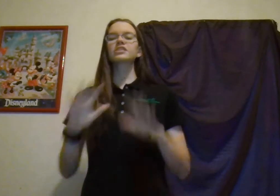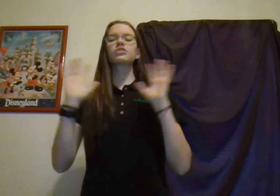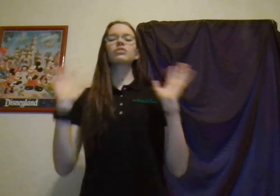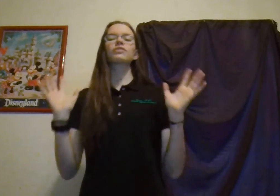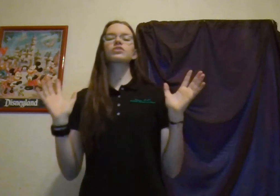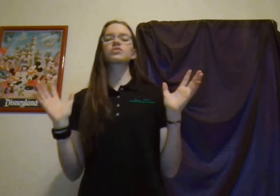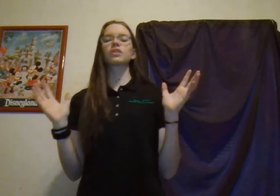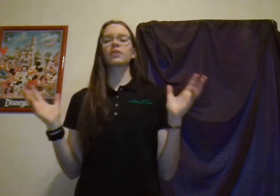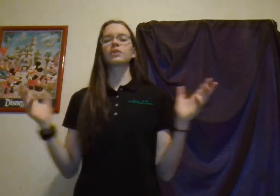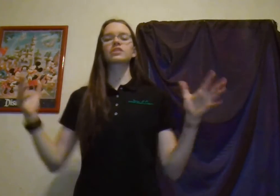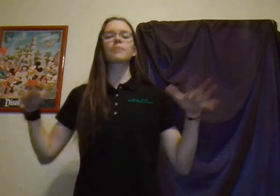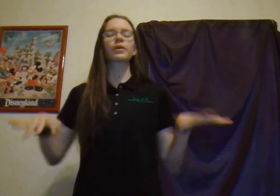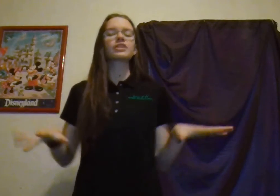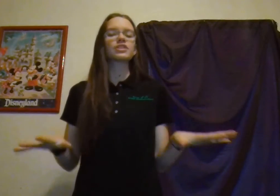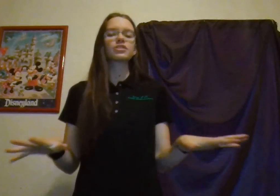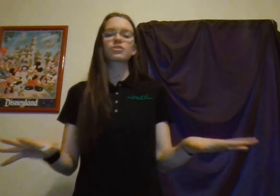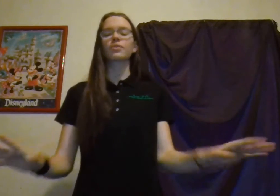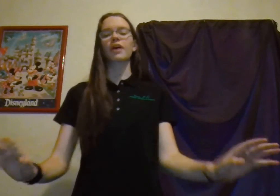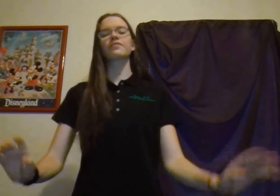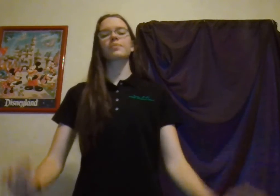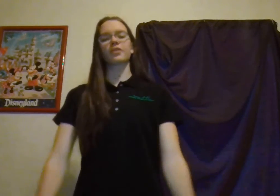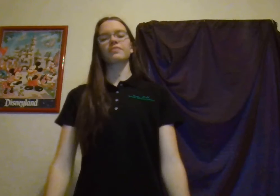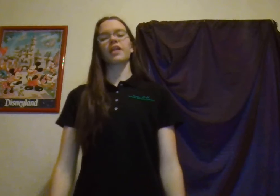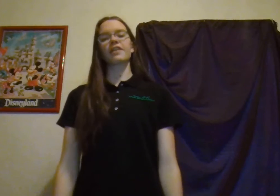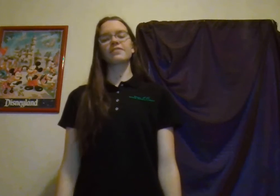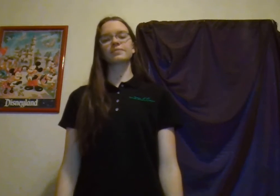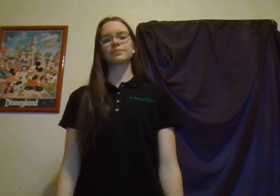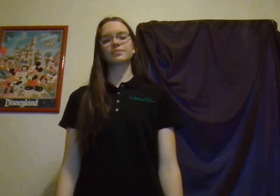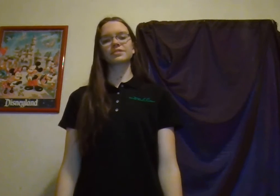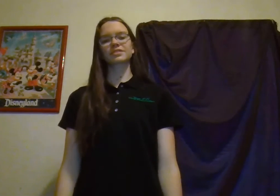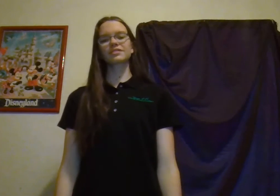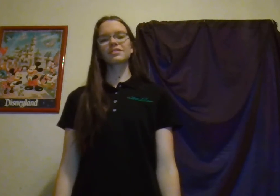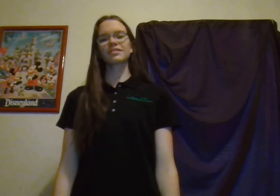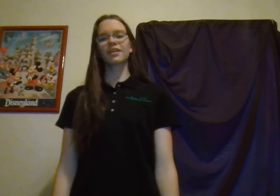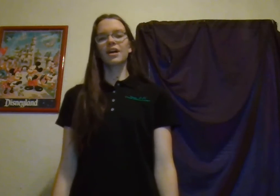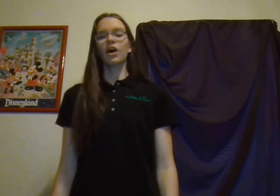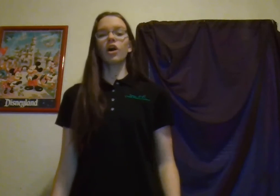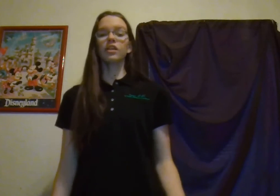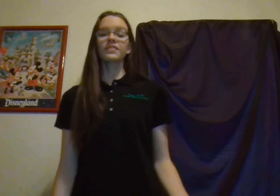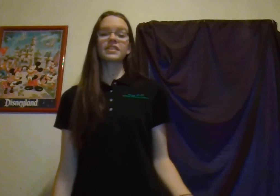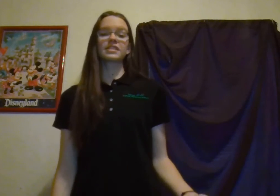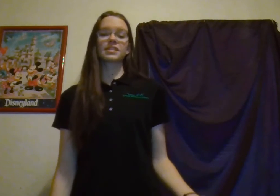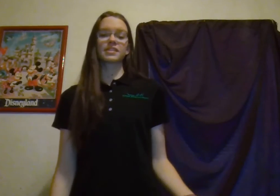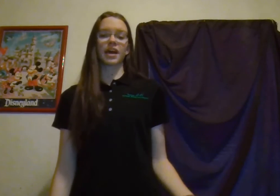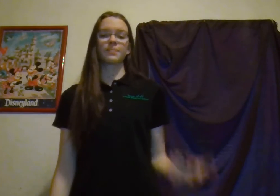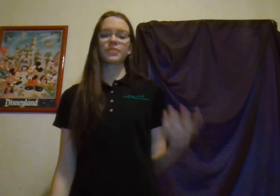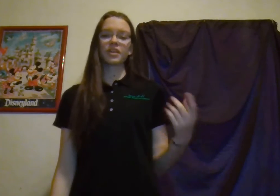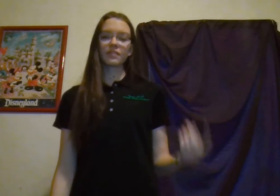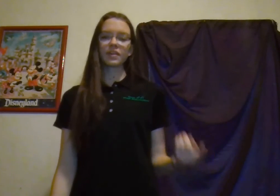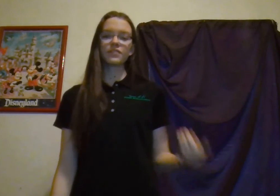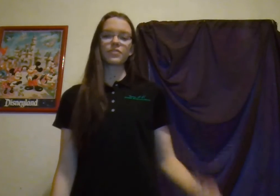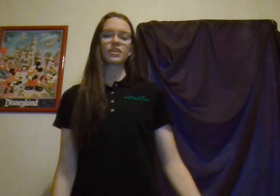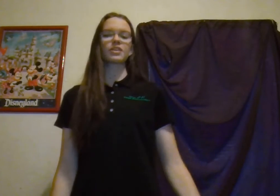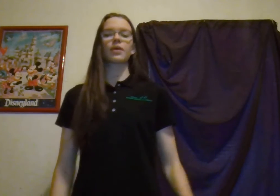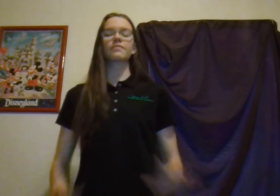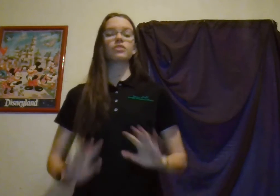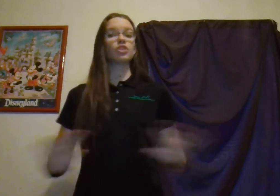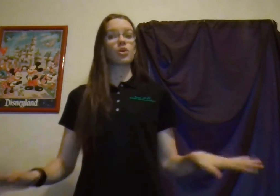is a universal language that branches through every part of life. All of this is to say, even if you think you have no